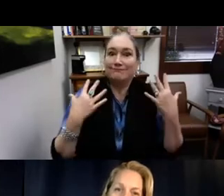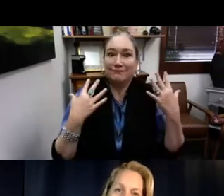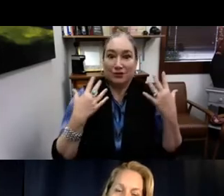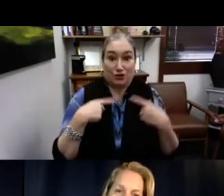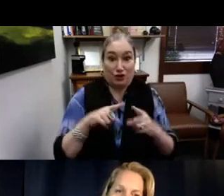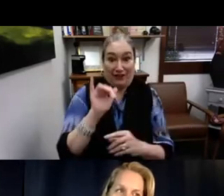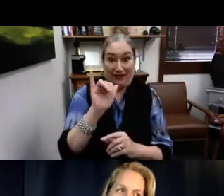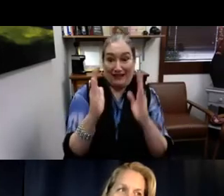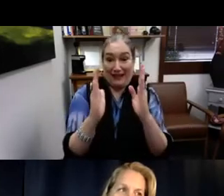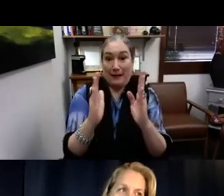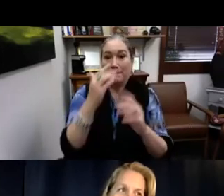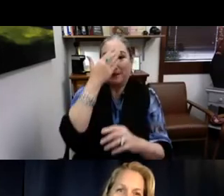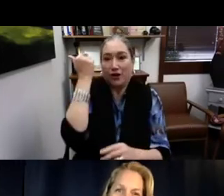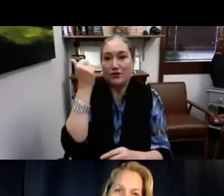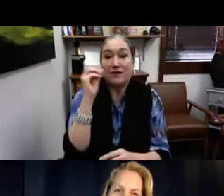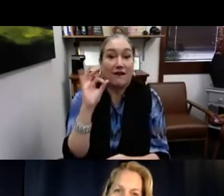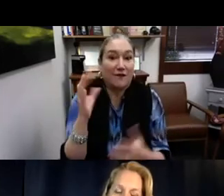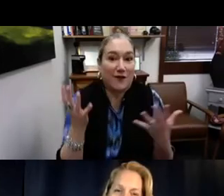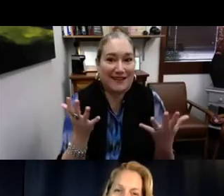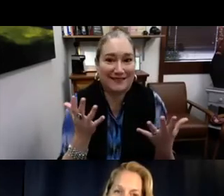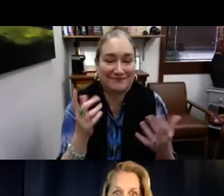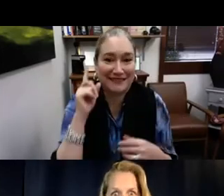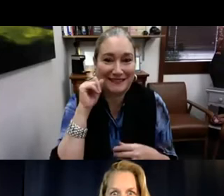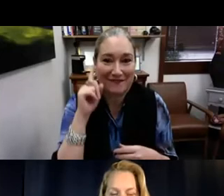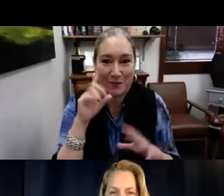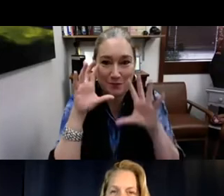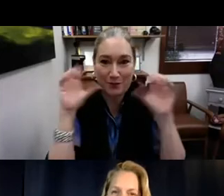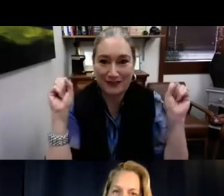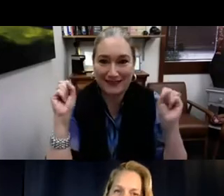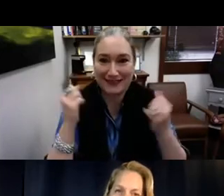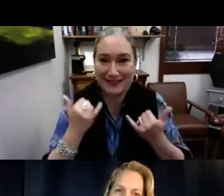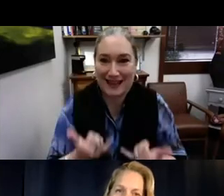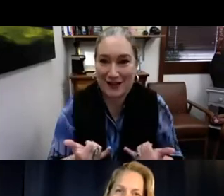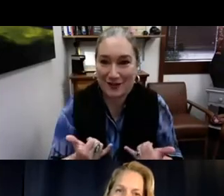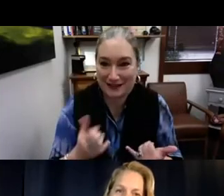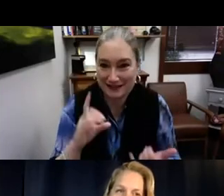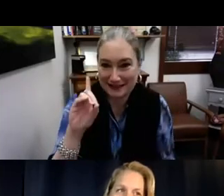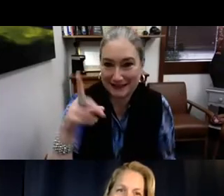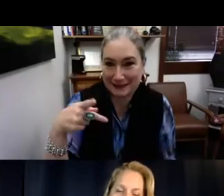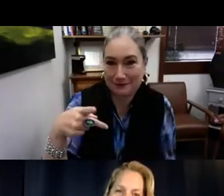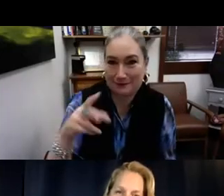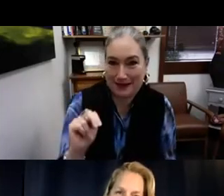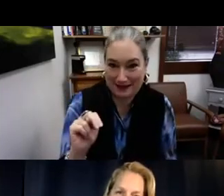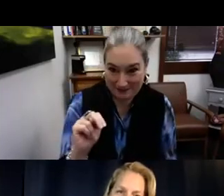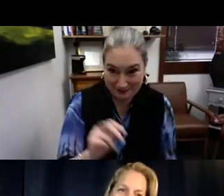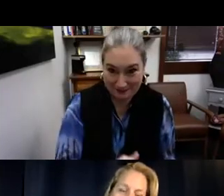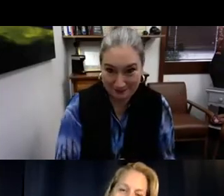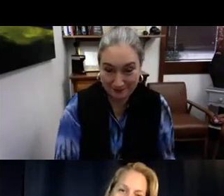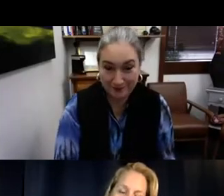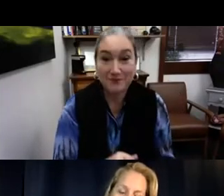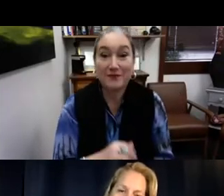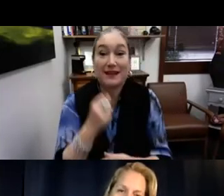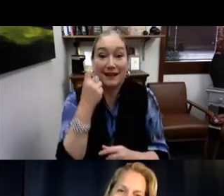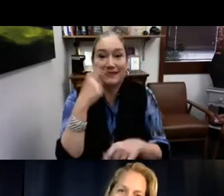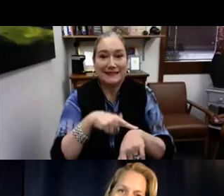The second wave was revived because of Deaf President Now, which we